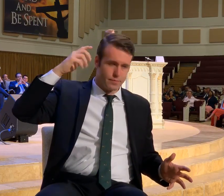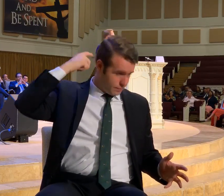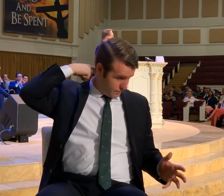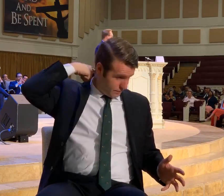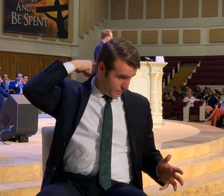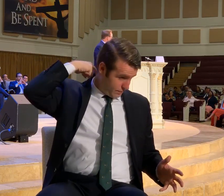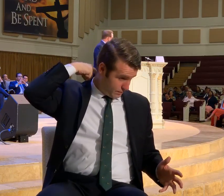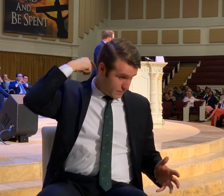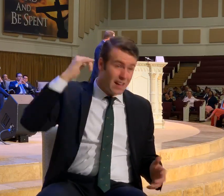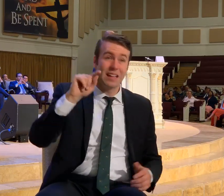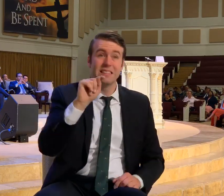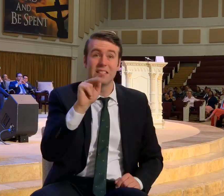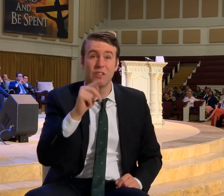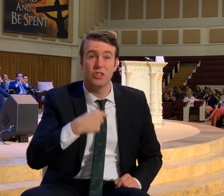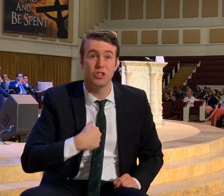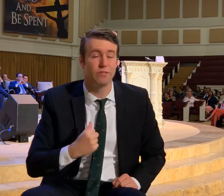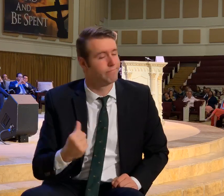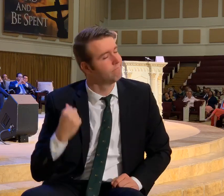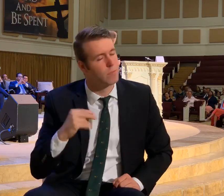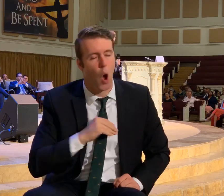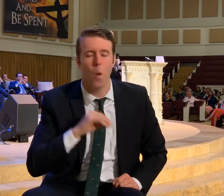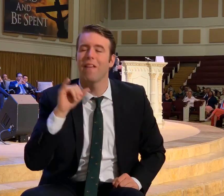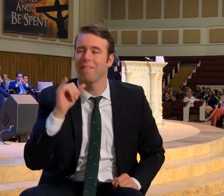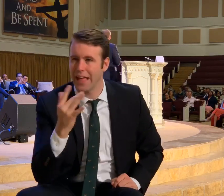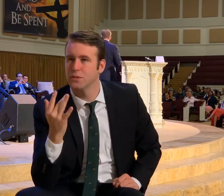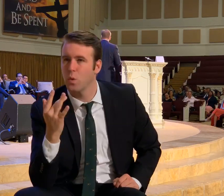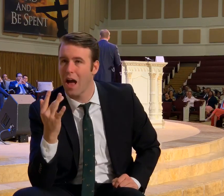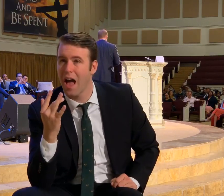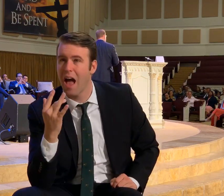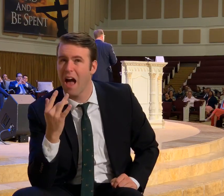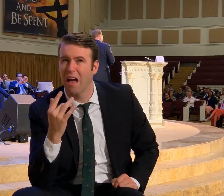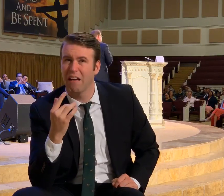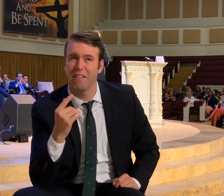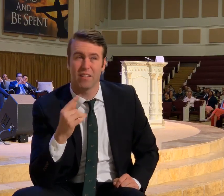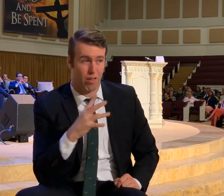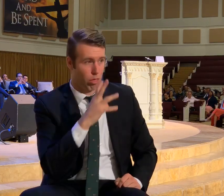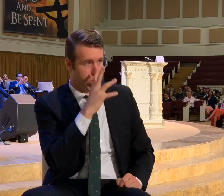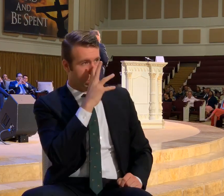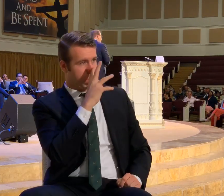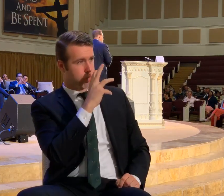That's why I don't have a television on. You feast on that junk.